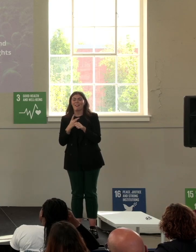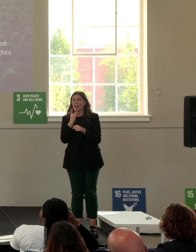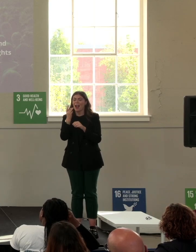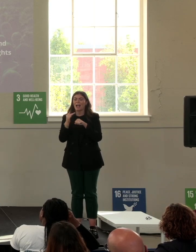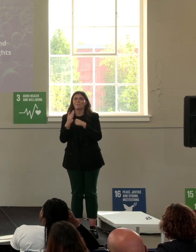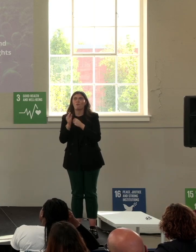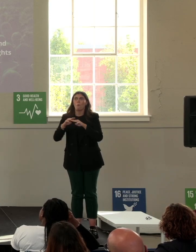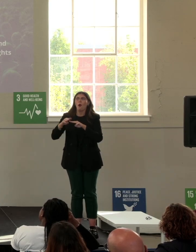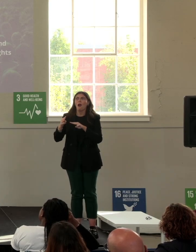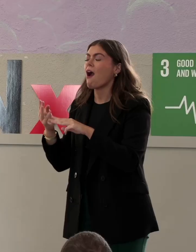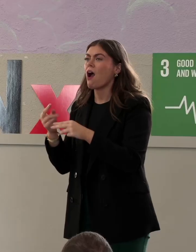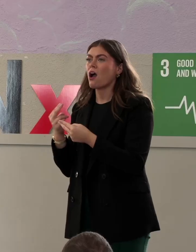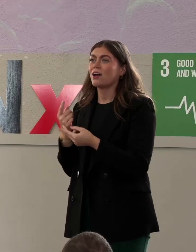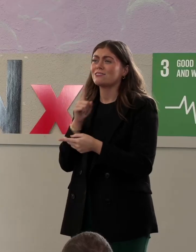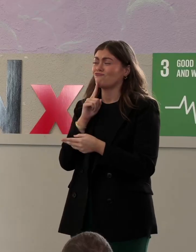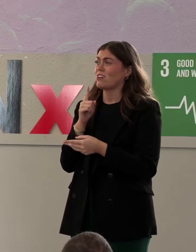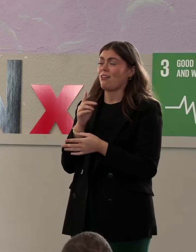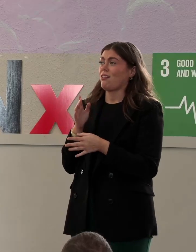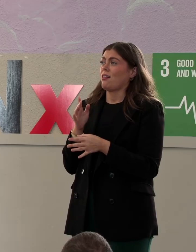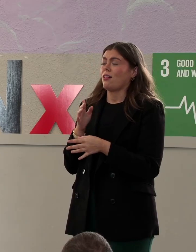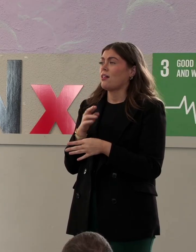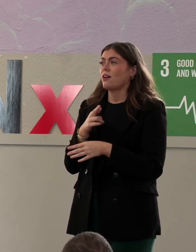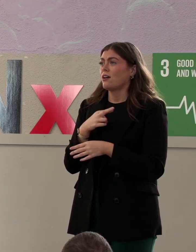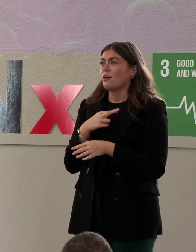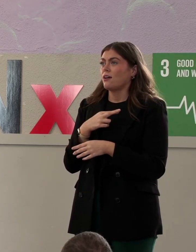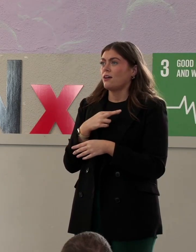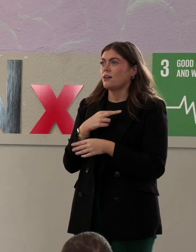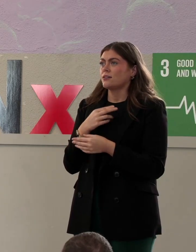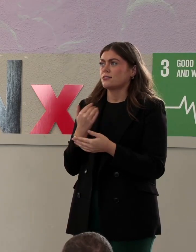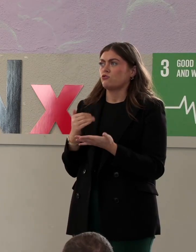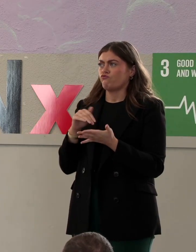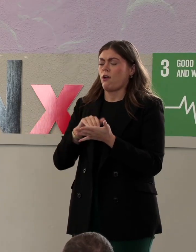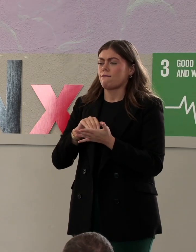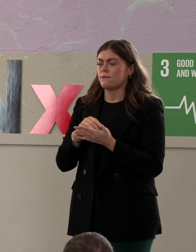It got to a stage in my life. It On those streets.